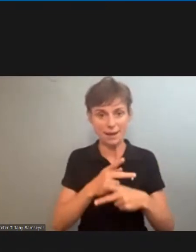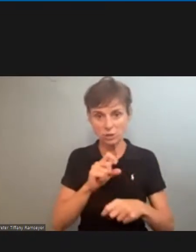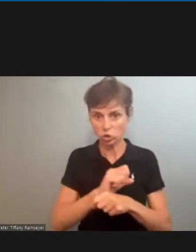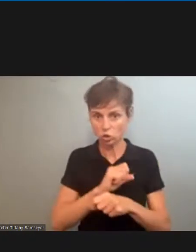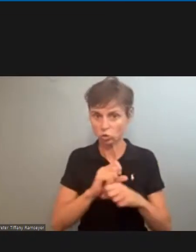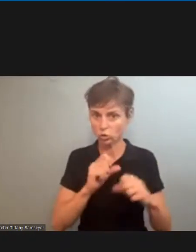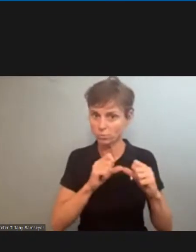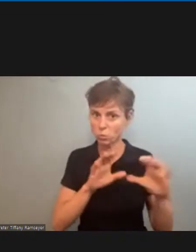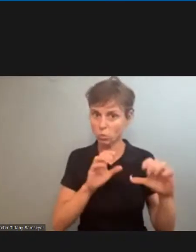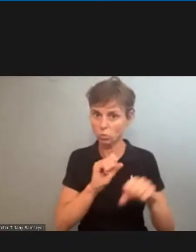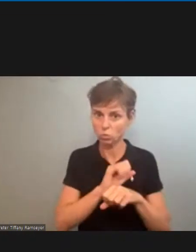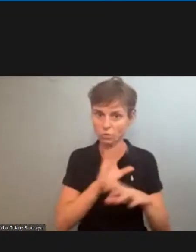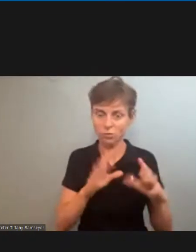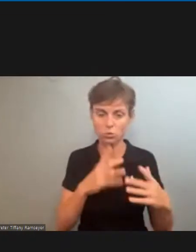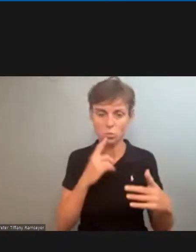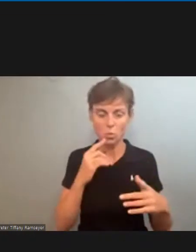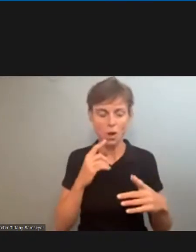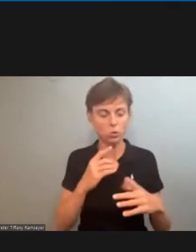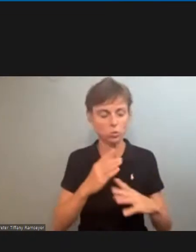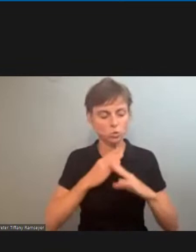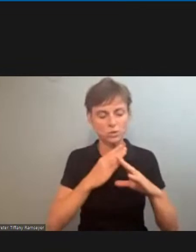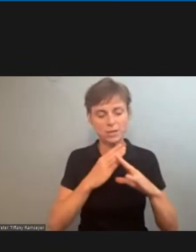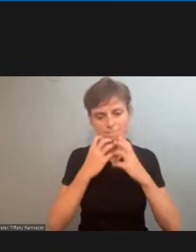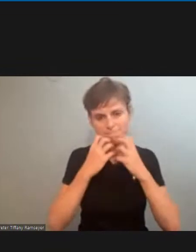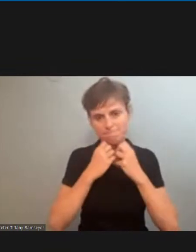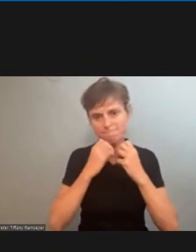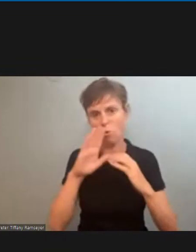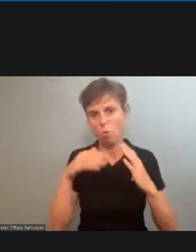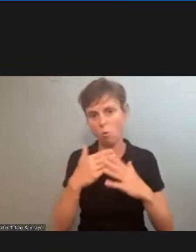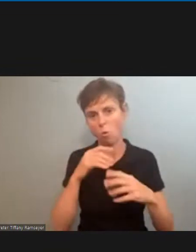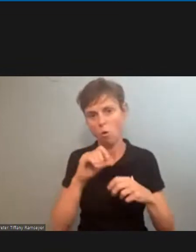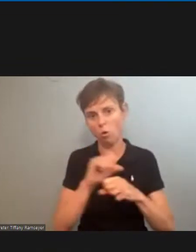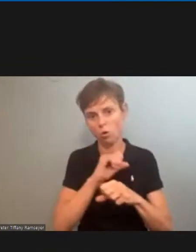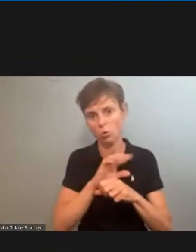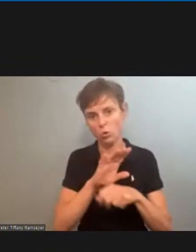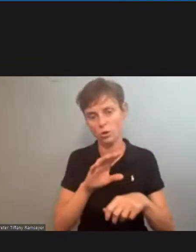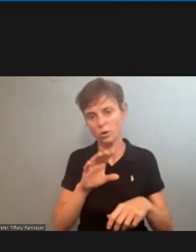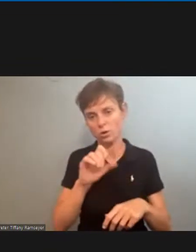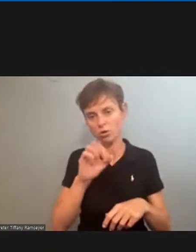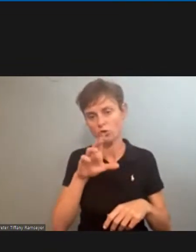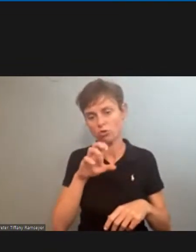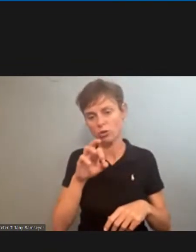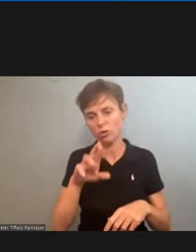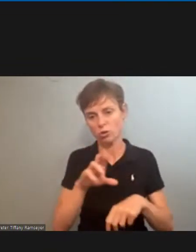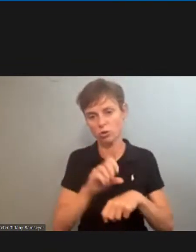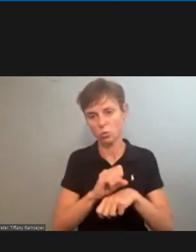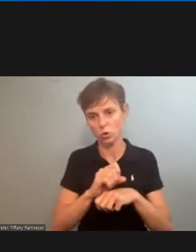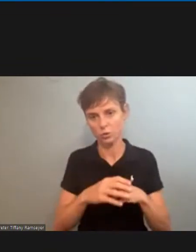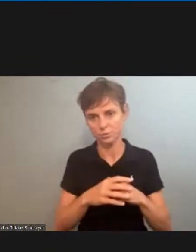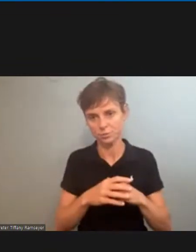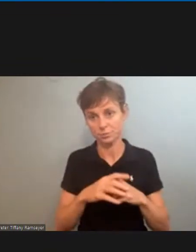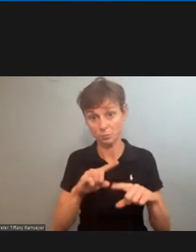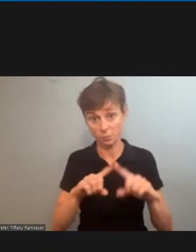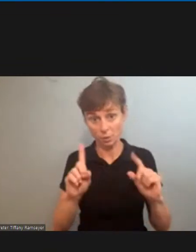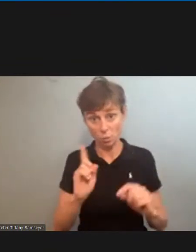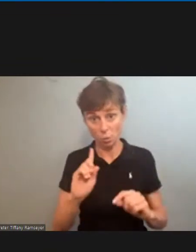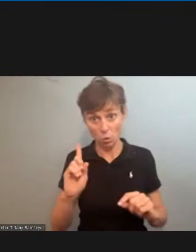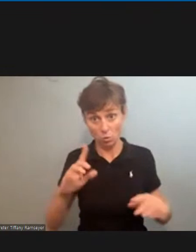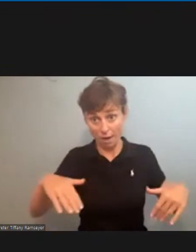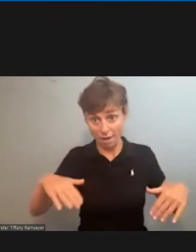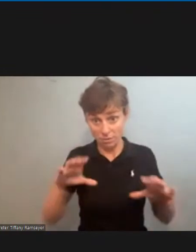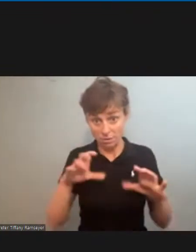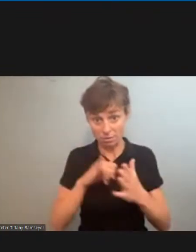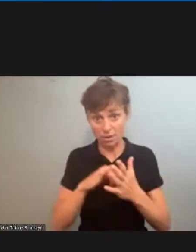want to protect all the career work we want to enhance and increase career work but where we where we have it already